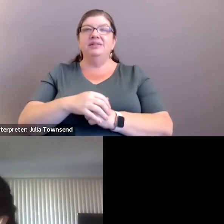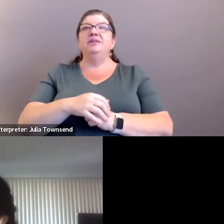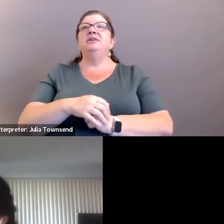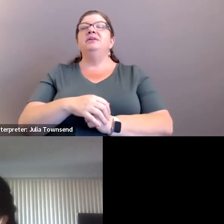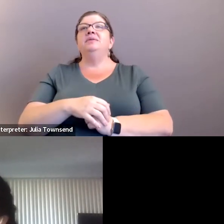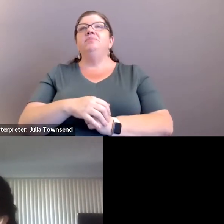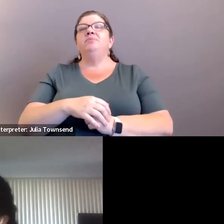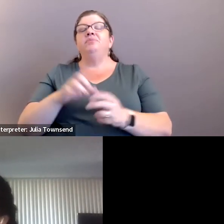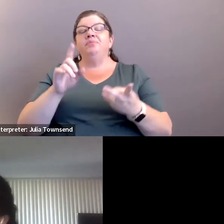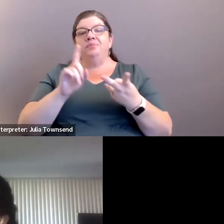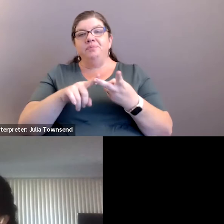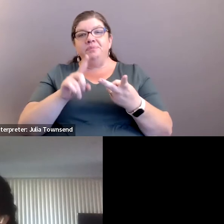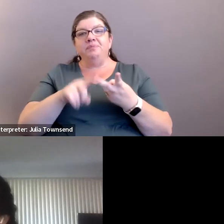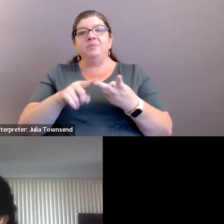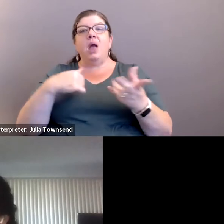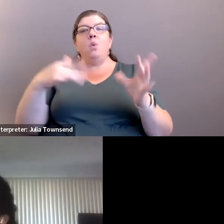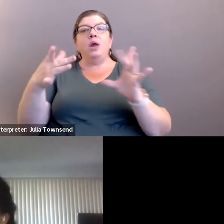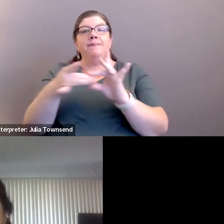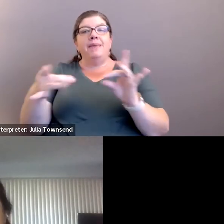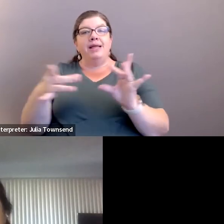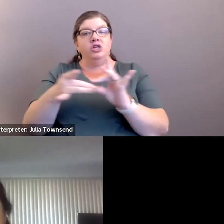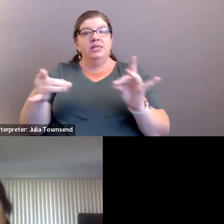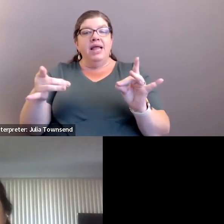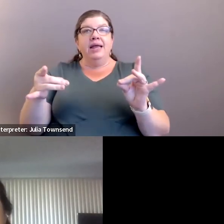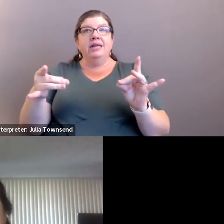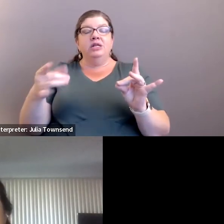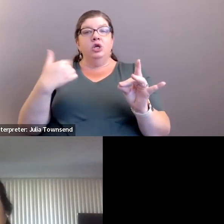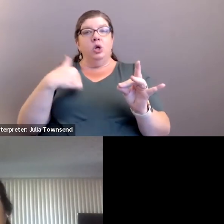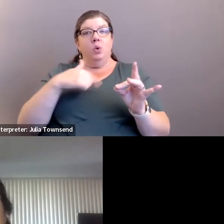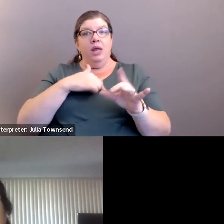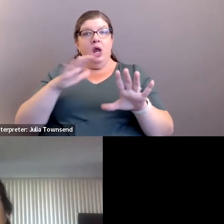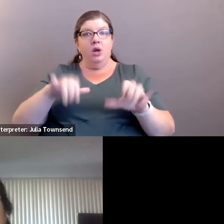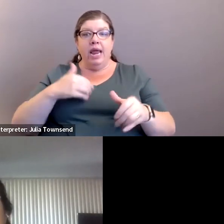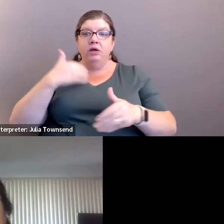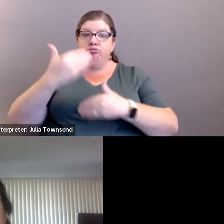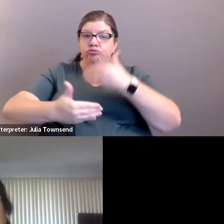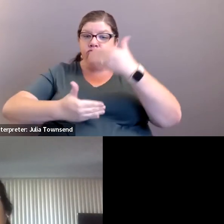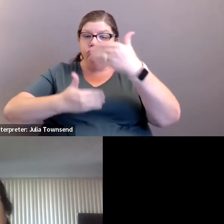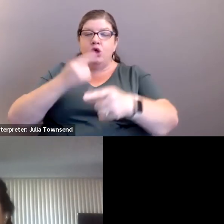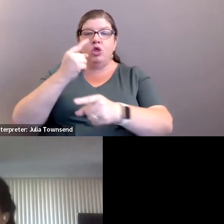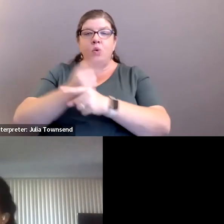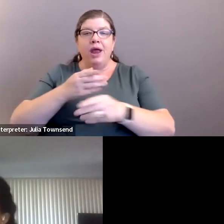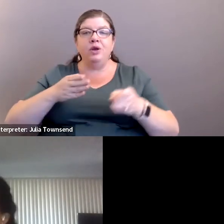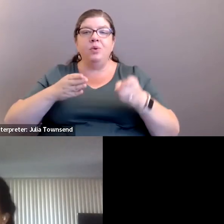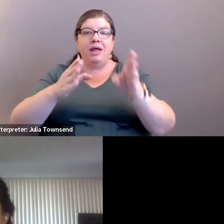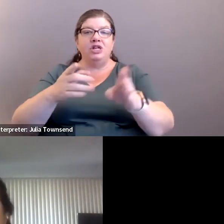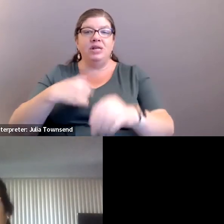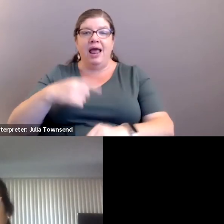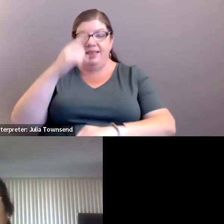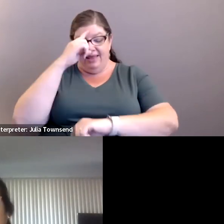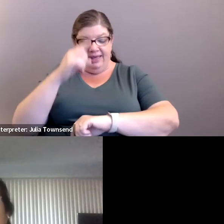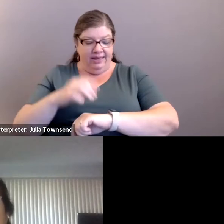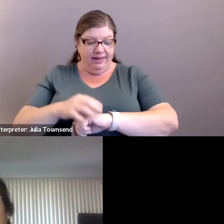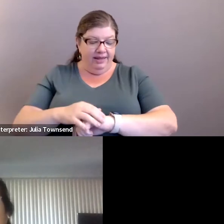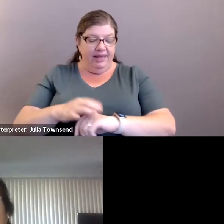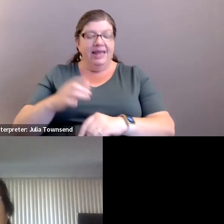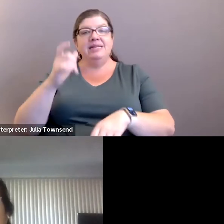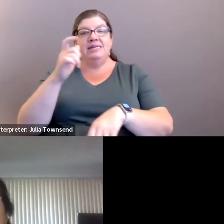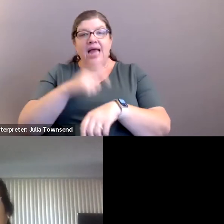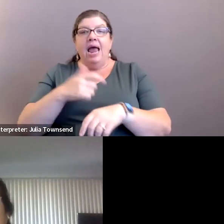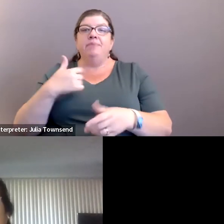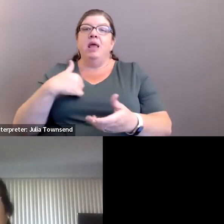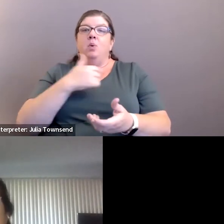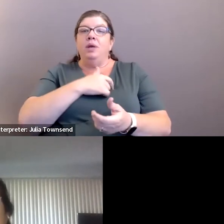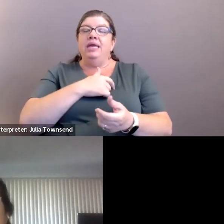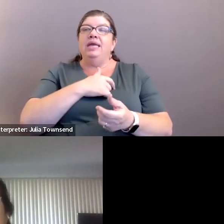And I just want to mention that, you know, we're taking strides in the right direction. I think it's, it's time that